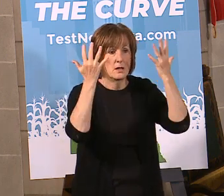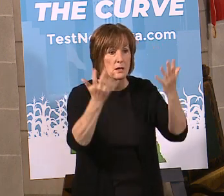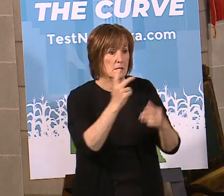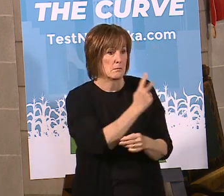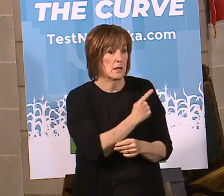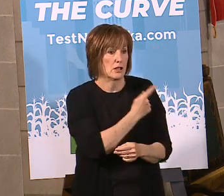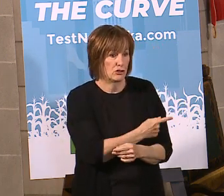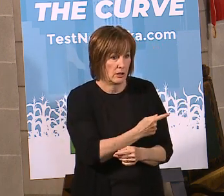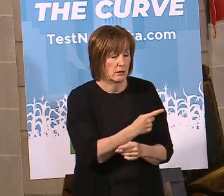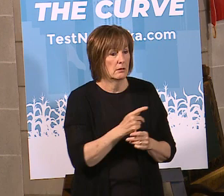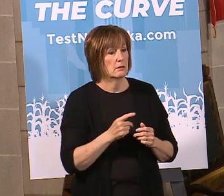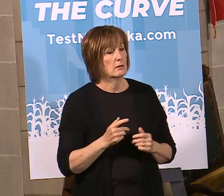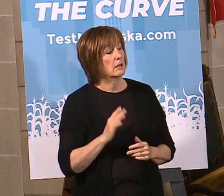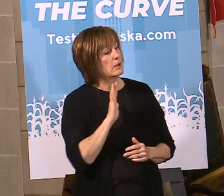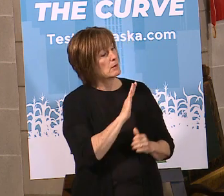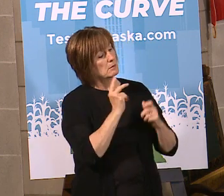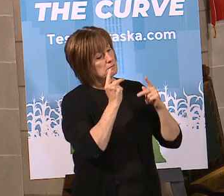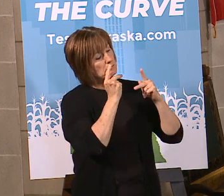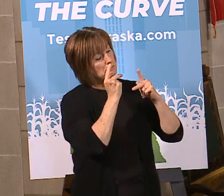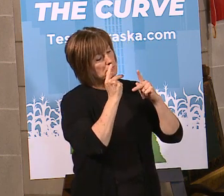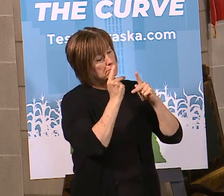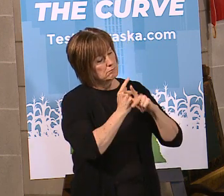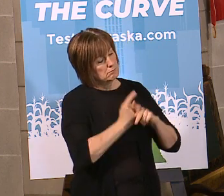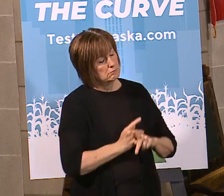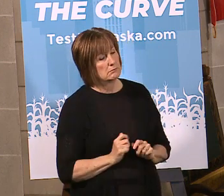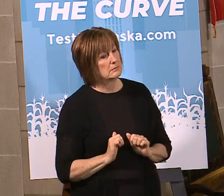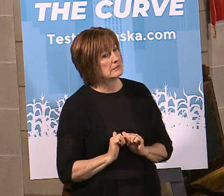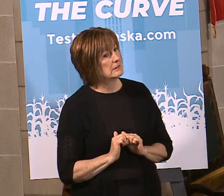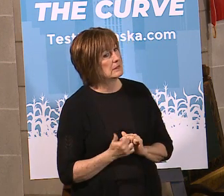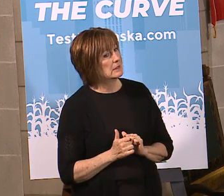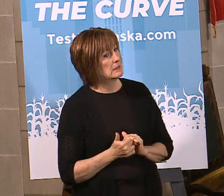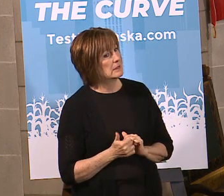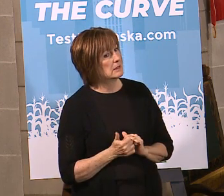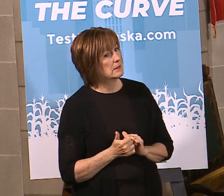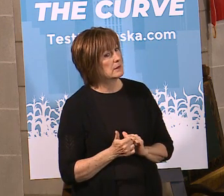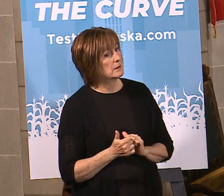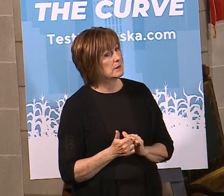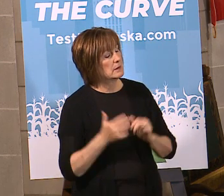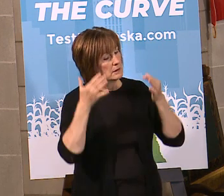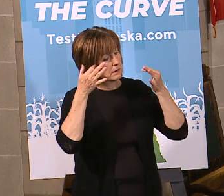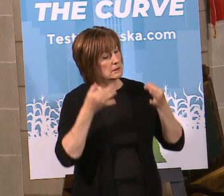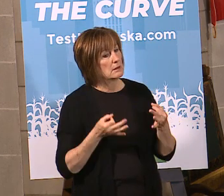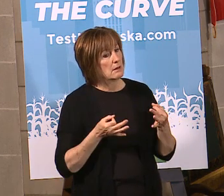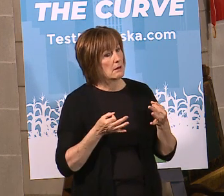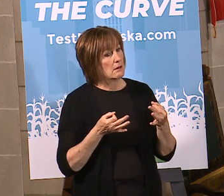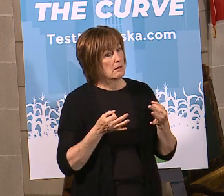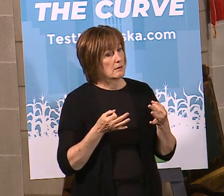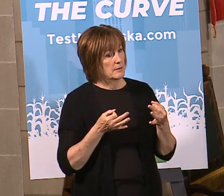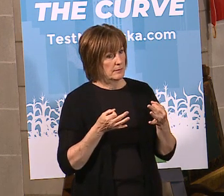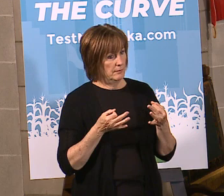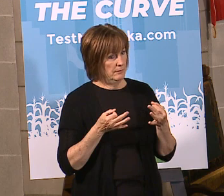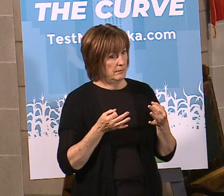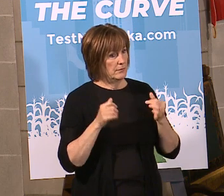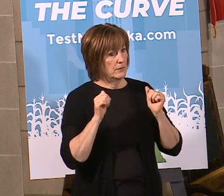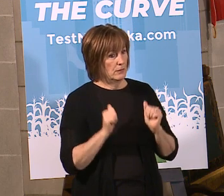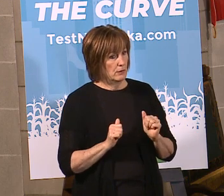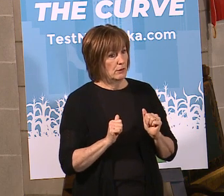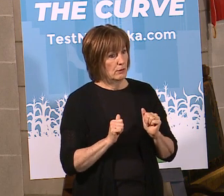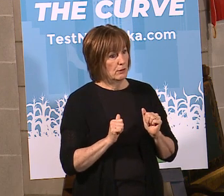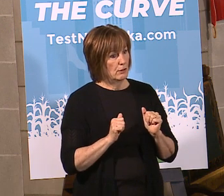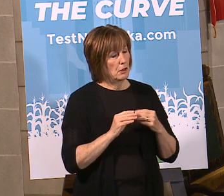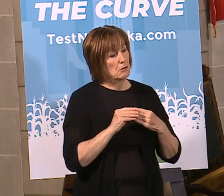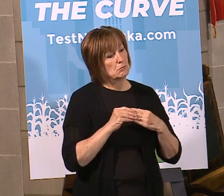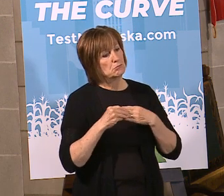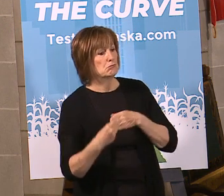So, what went into your calculations of deciding that you could loosen these